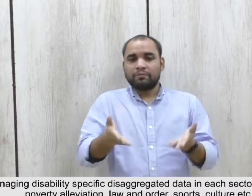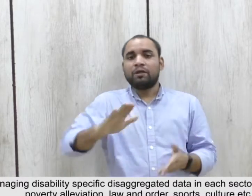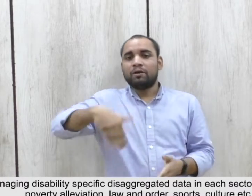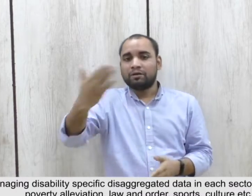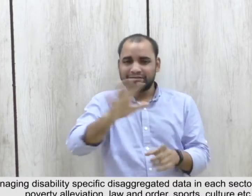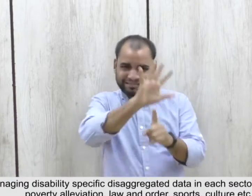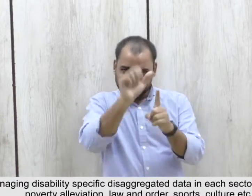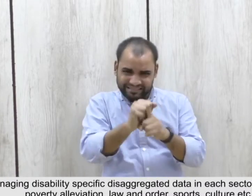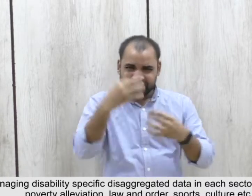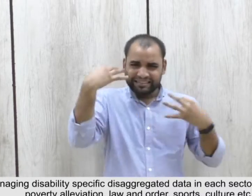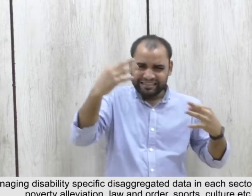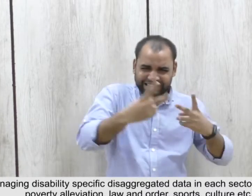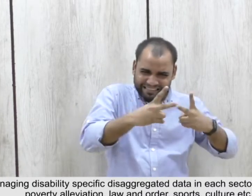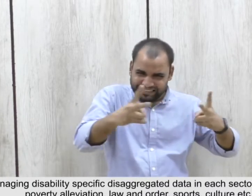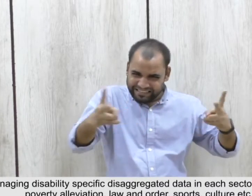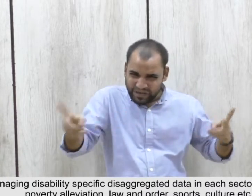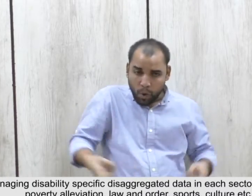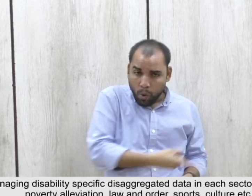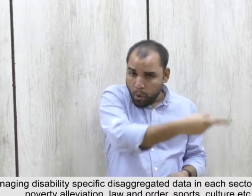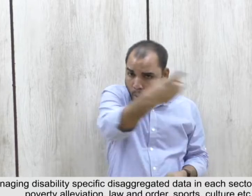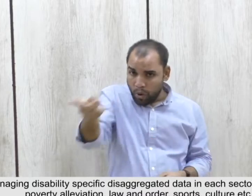law and order, sports, culture etc.